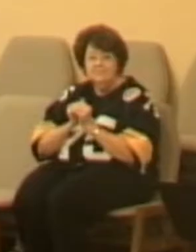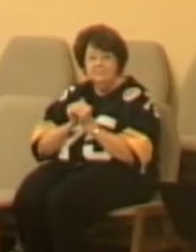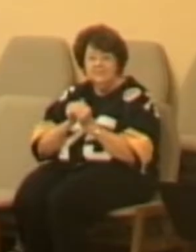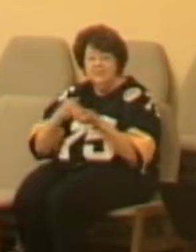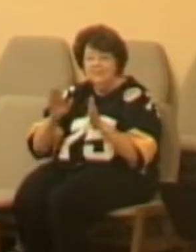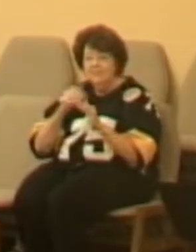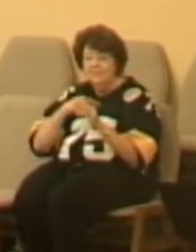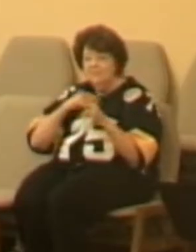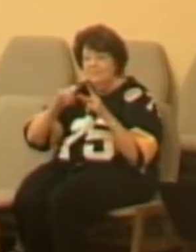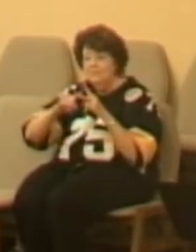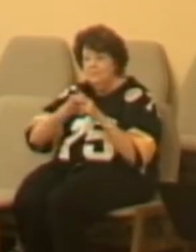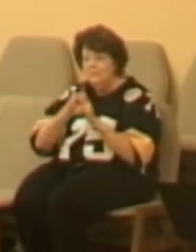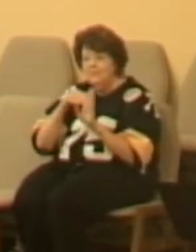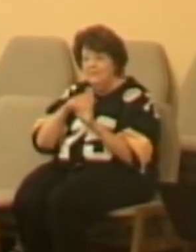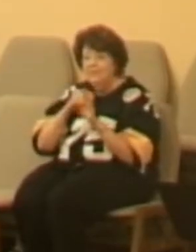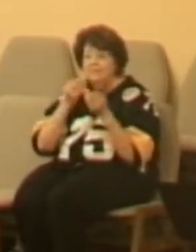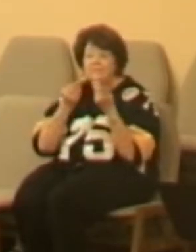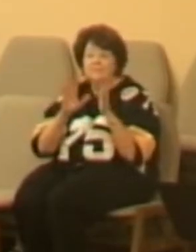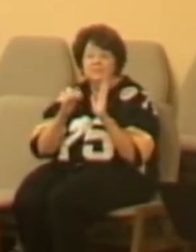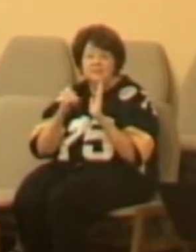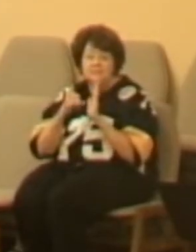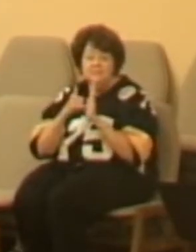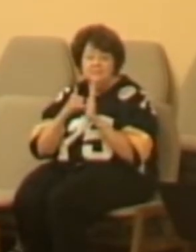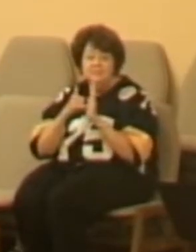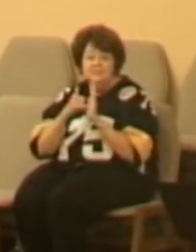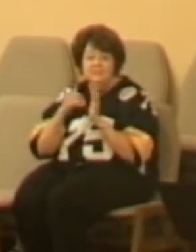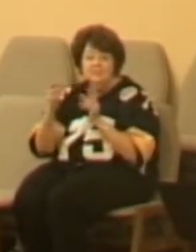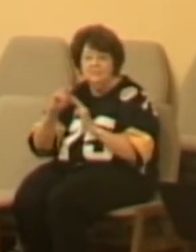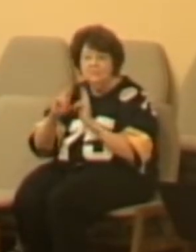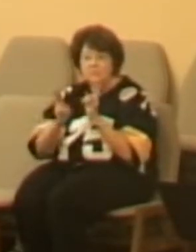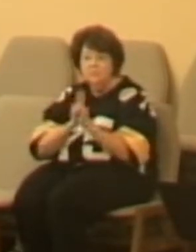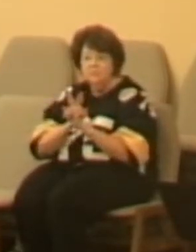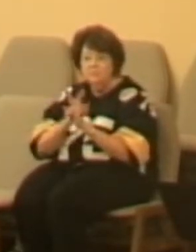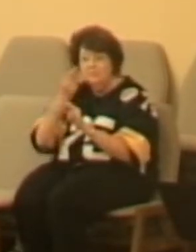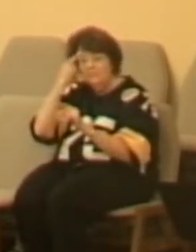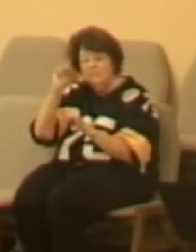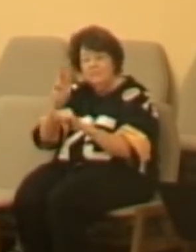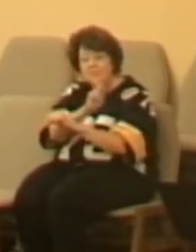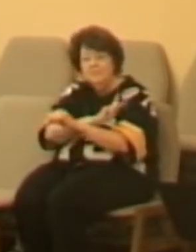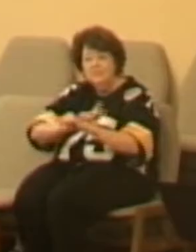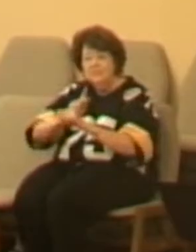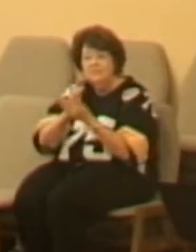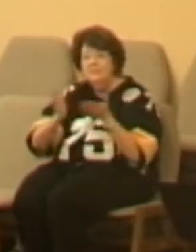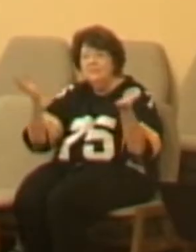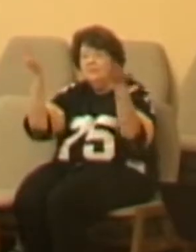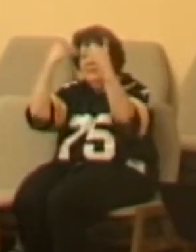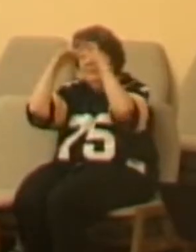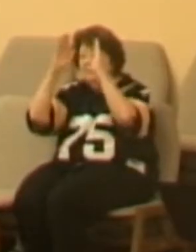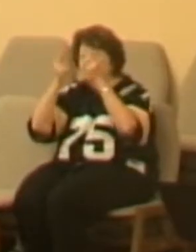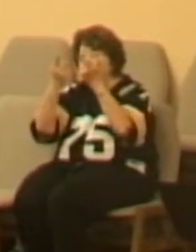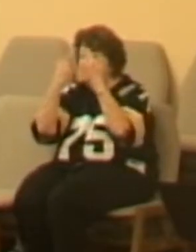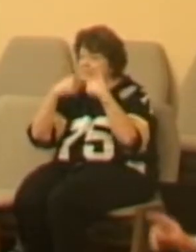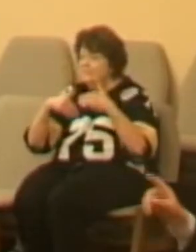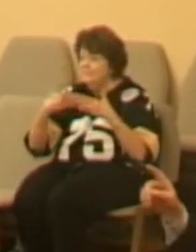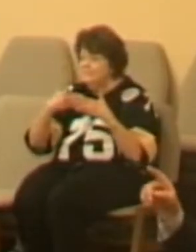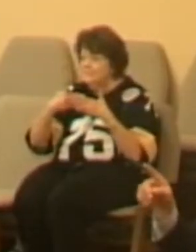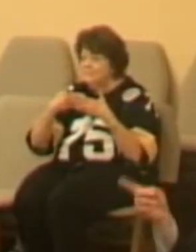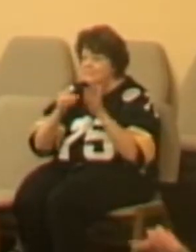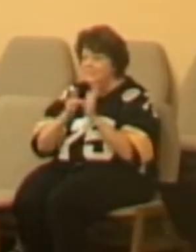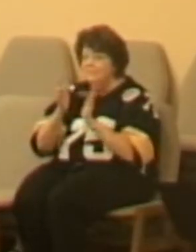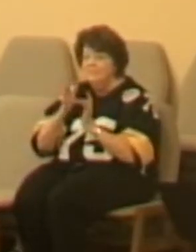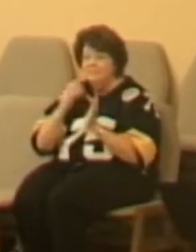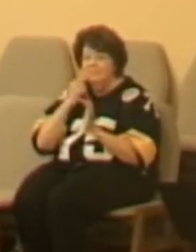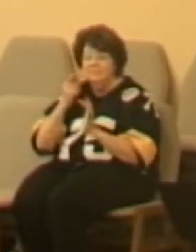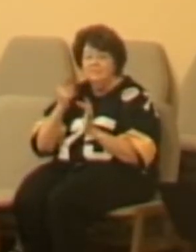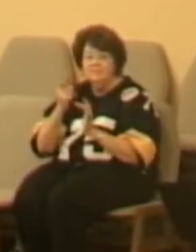instead of at the beginning of it. Repent, for the kingdom of heaven has come near, Jesus said. That last